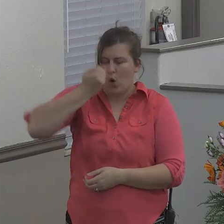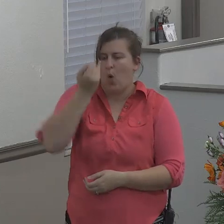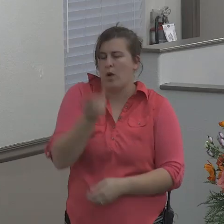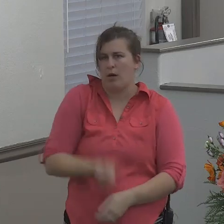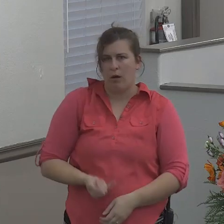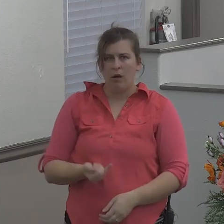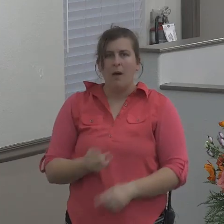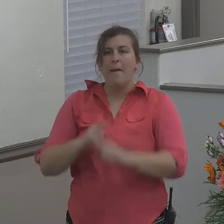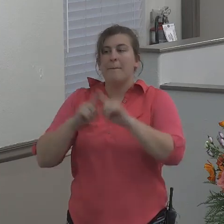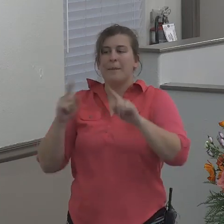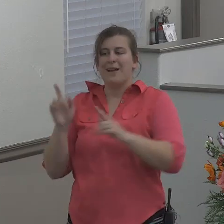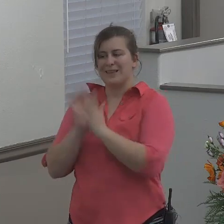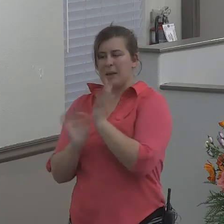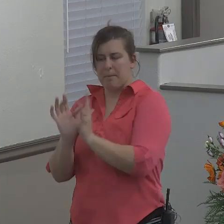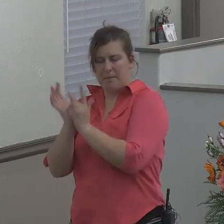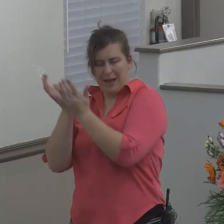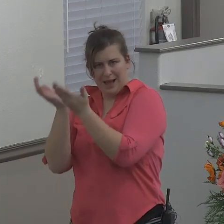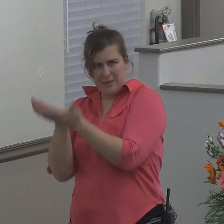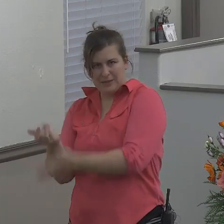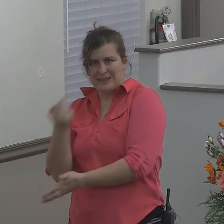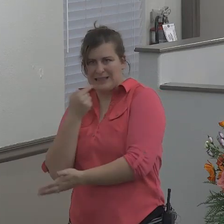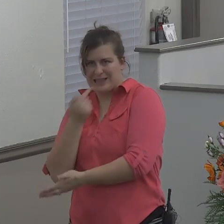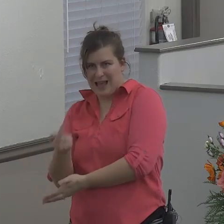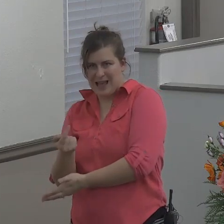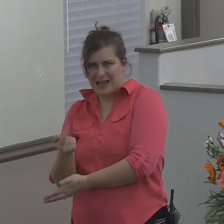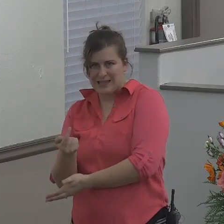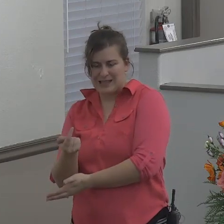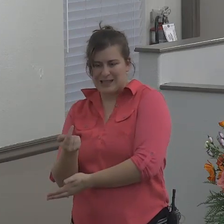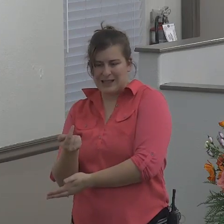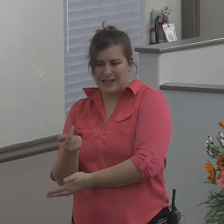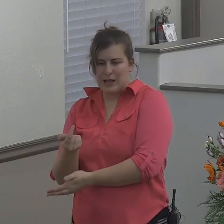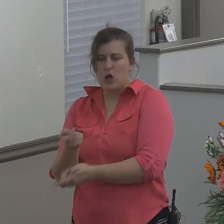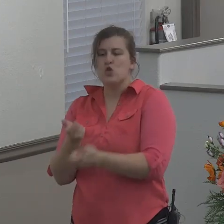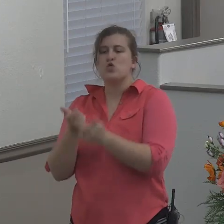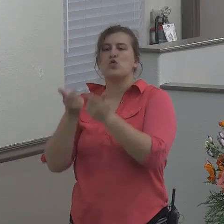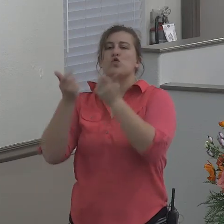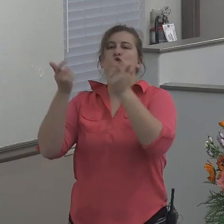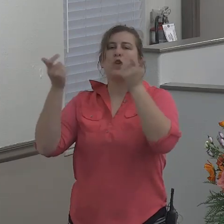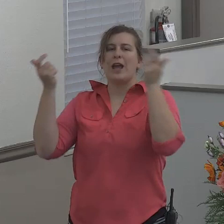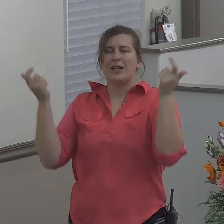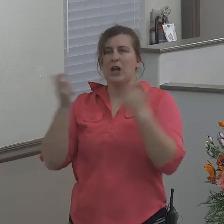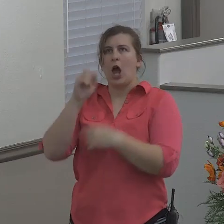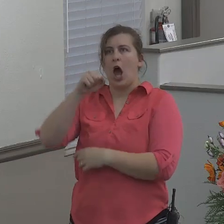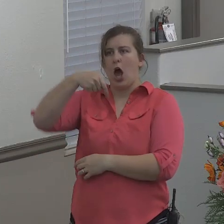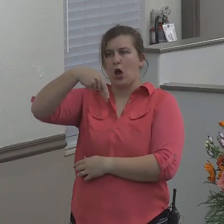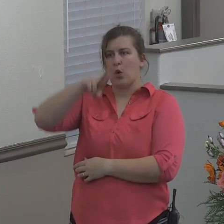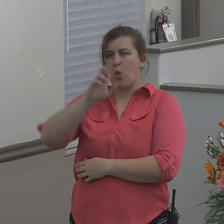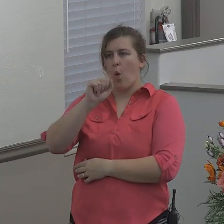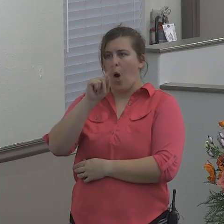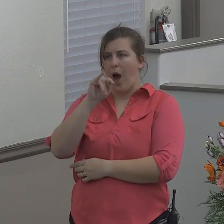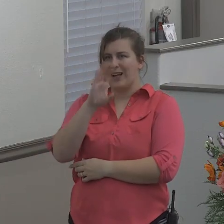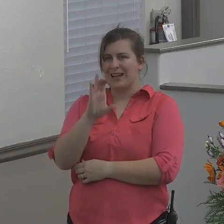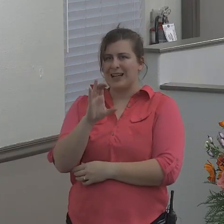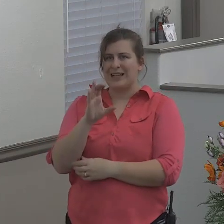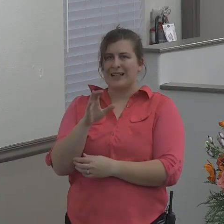Bible specifically says it was an aquatic sea creature.